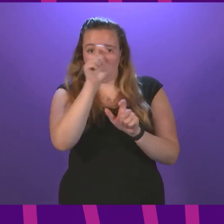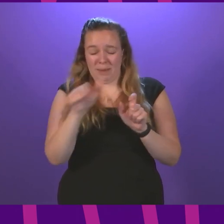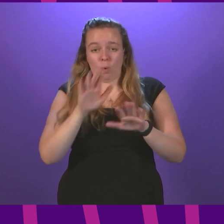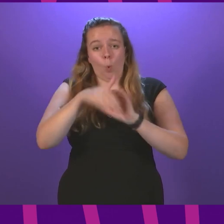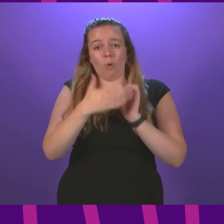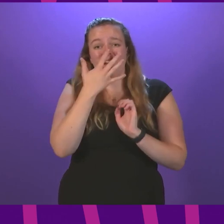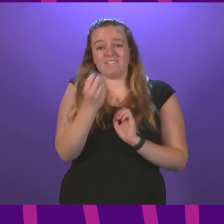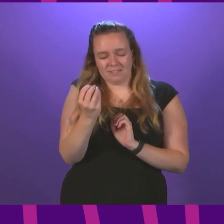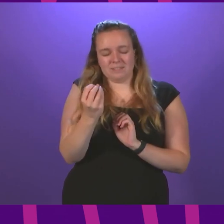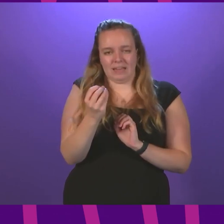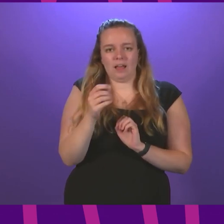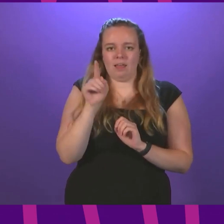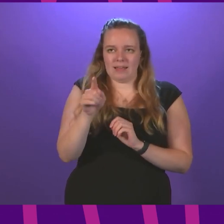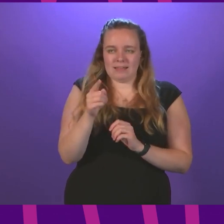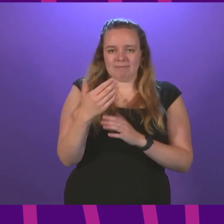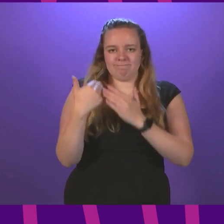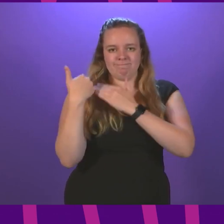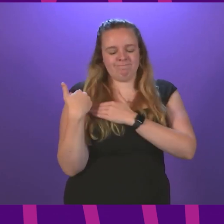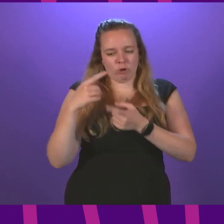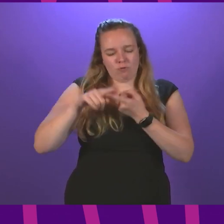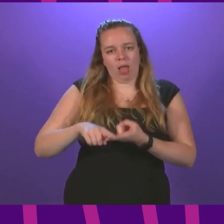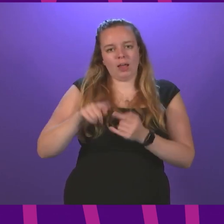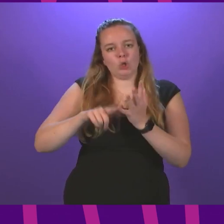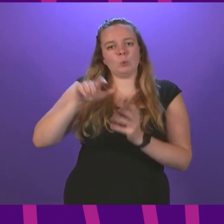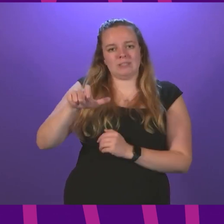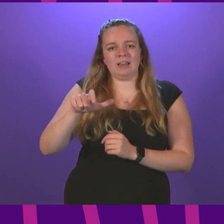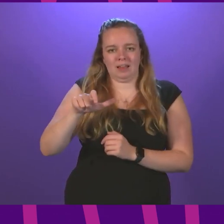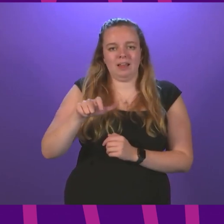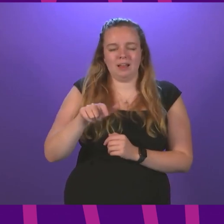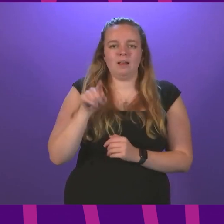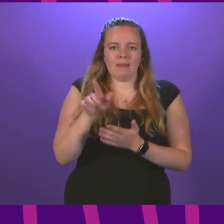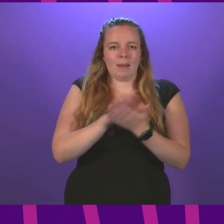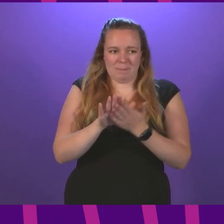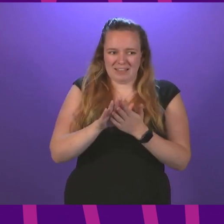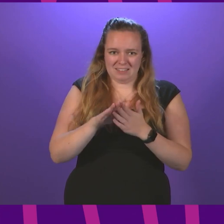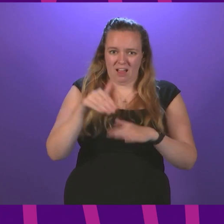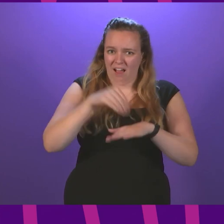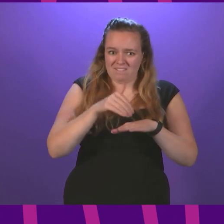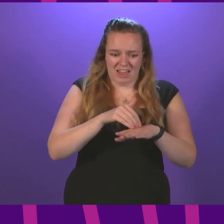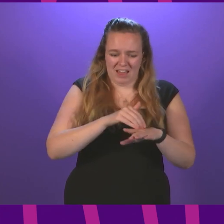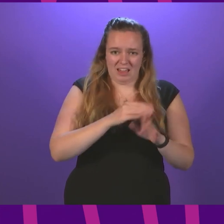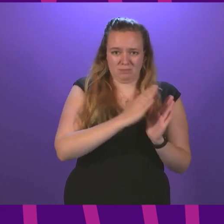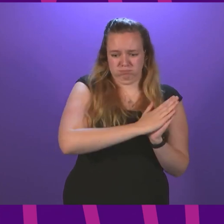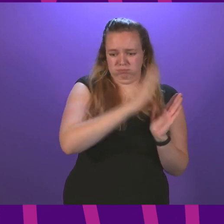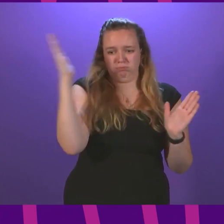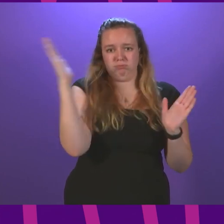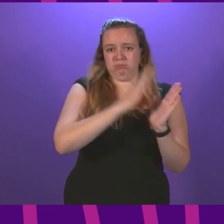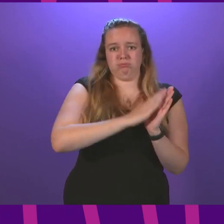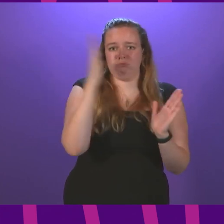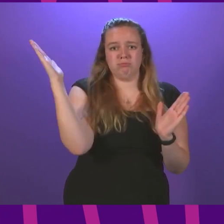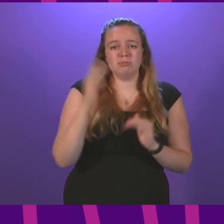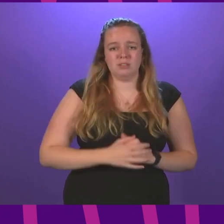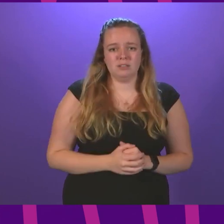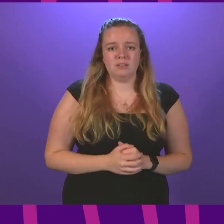50, who are dependent on universal credit. So this is affecting all ranges of the